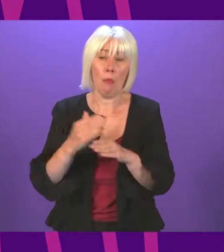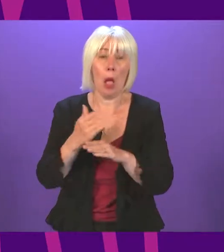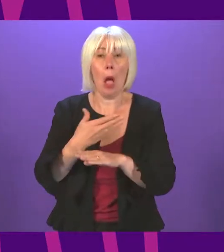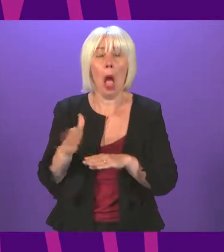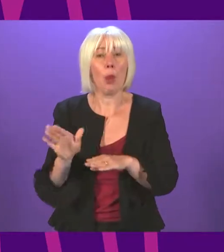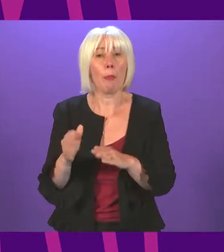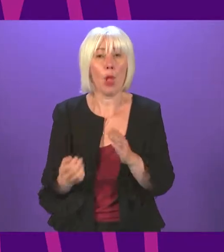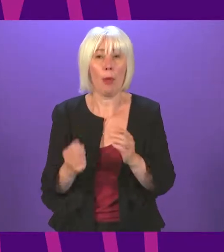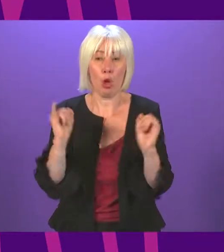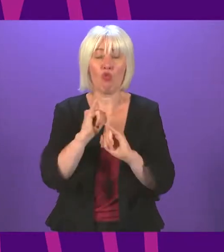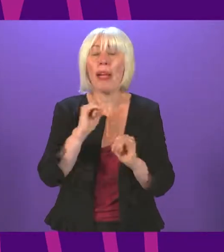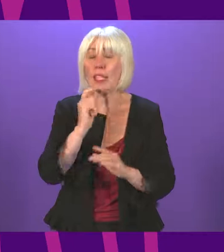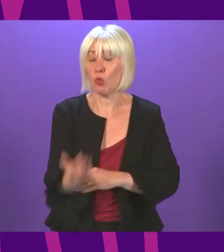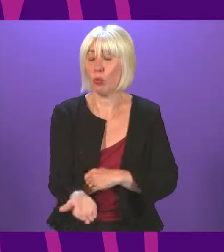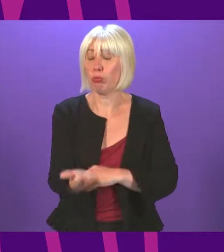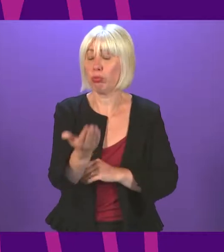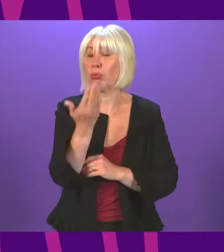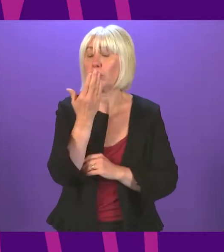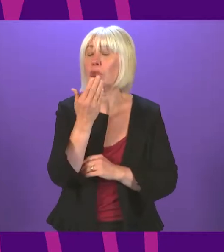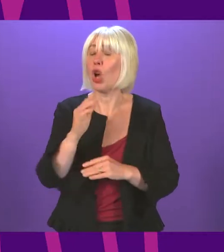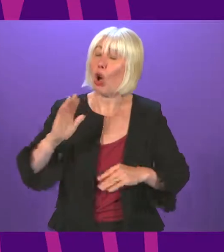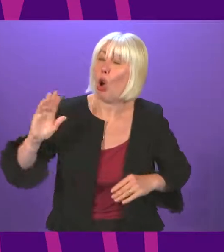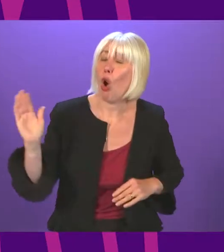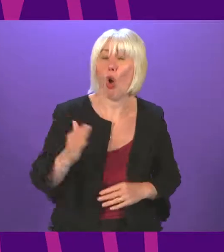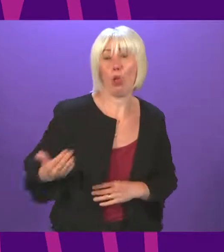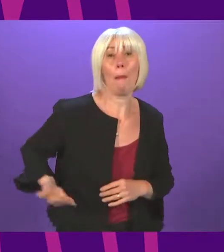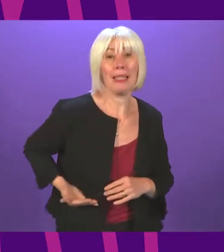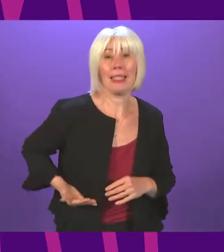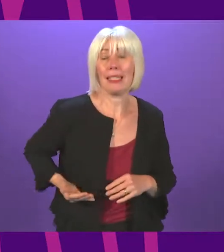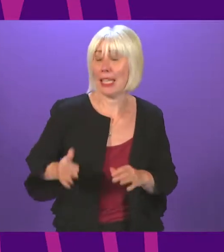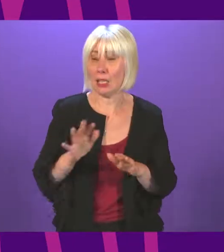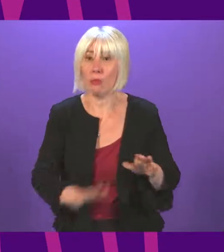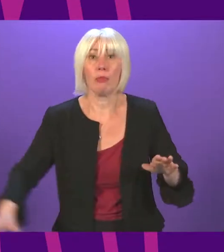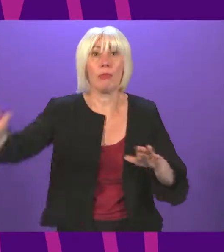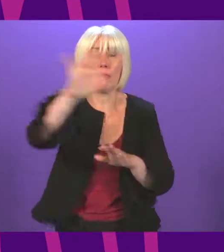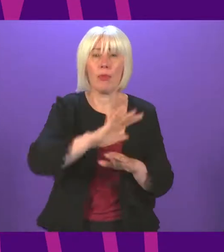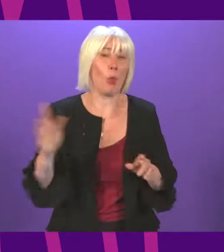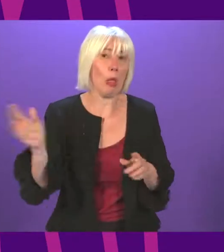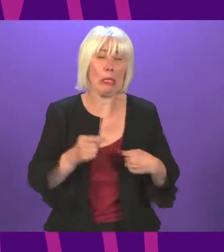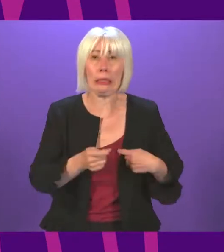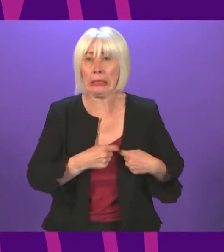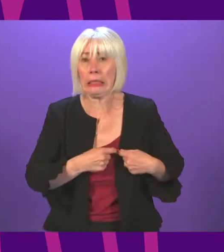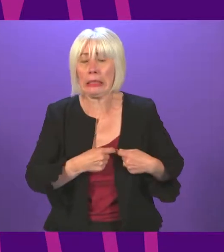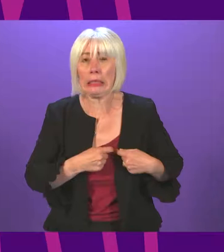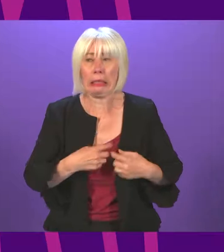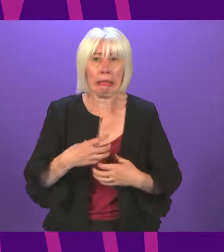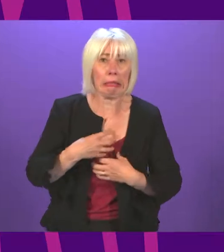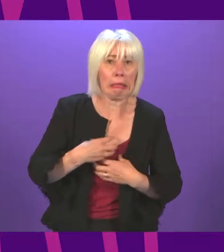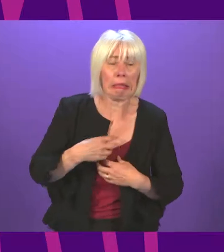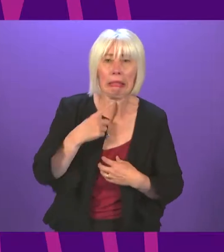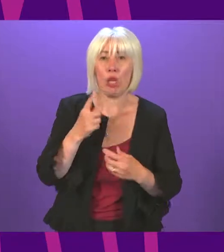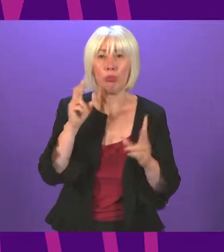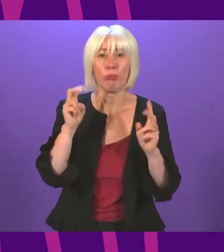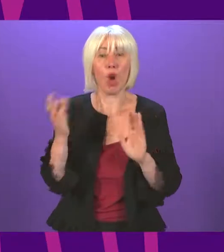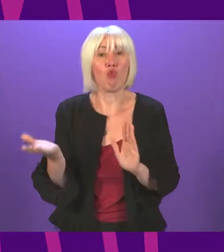pandemic. Every single business across the country will have their own fears and their own anxieties about what this recovery truly means